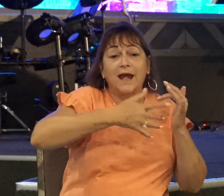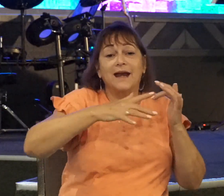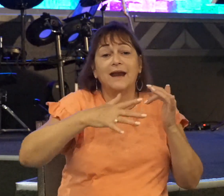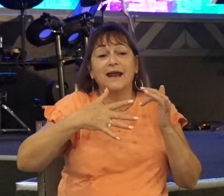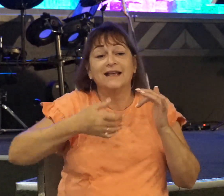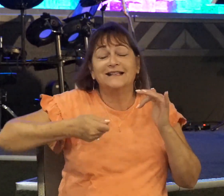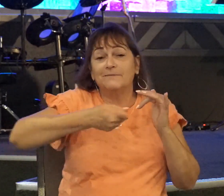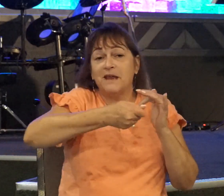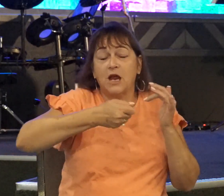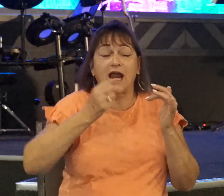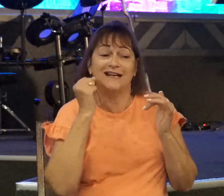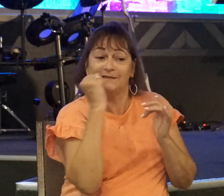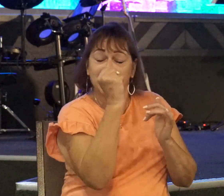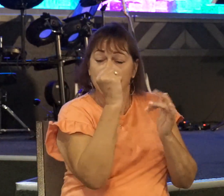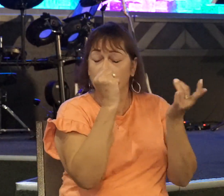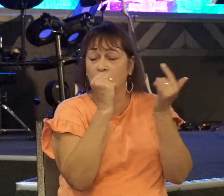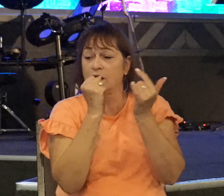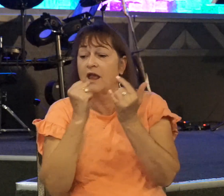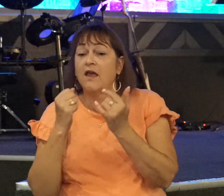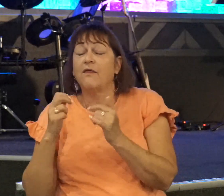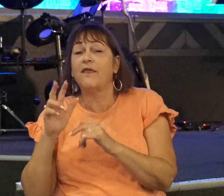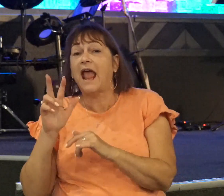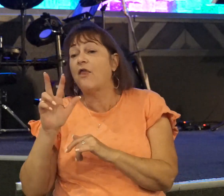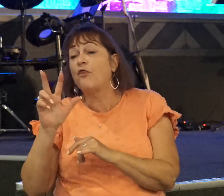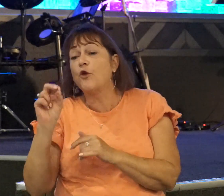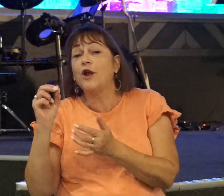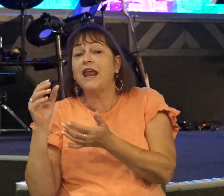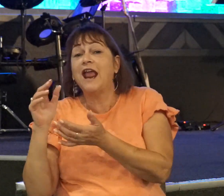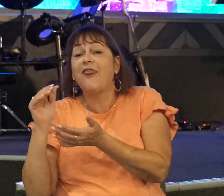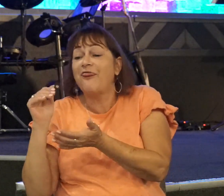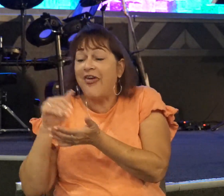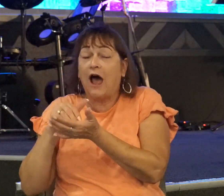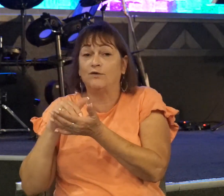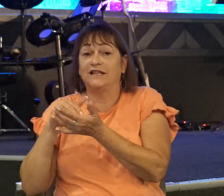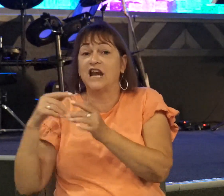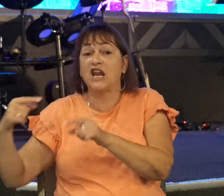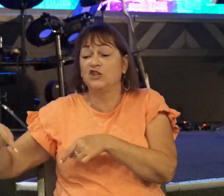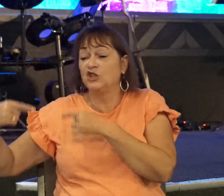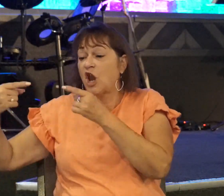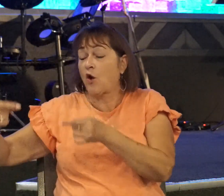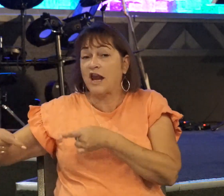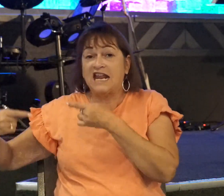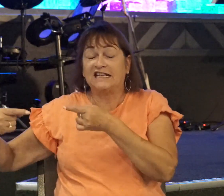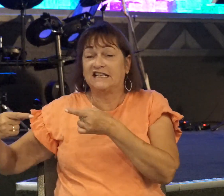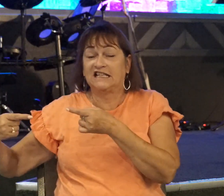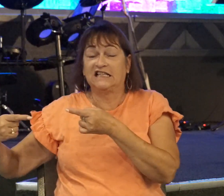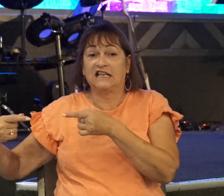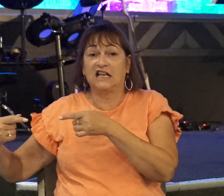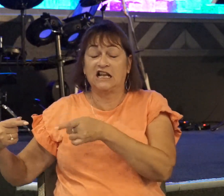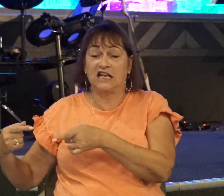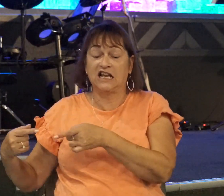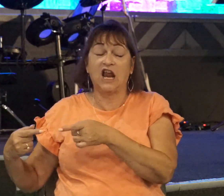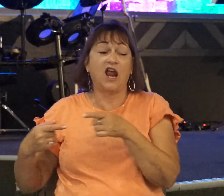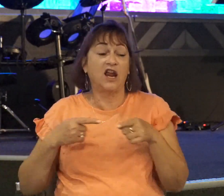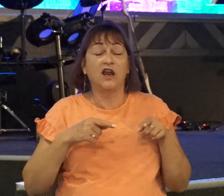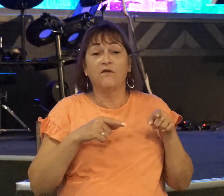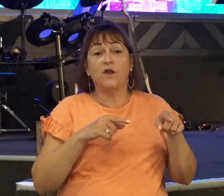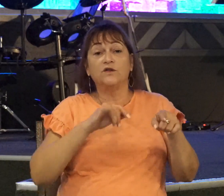30,000 of them. Those were battle tanks back then. And here's Jonathan and his armor bearer, just